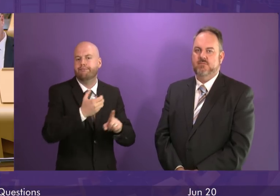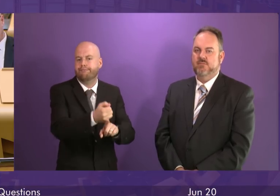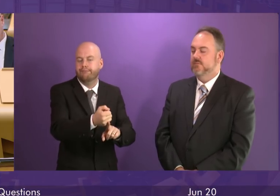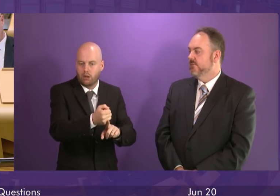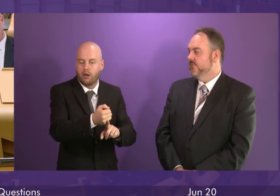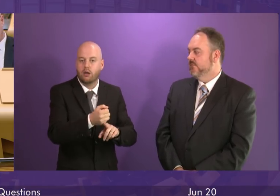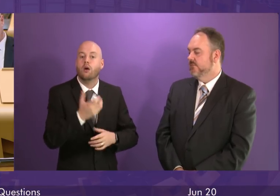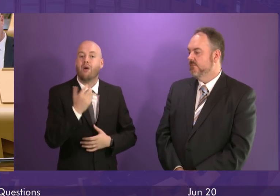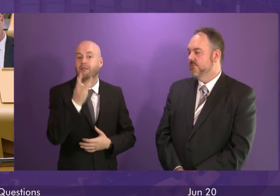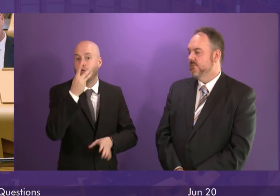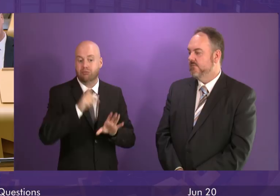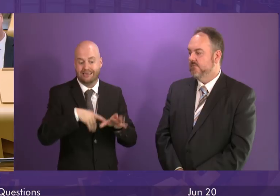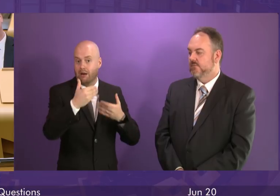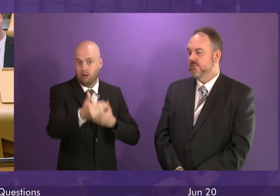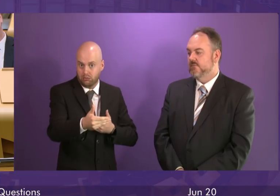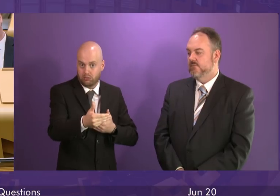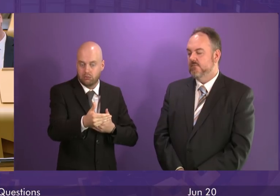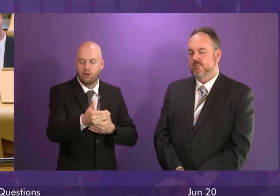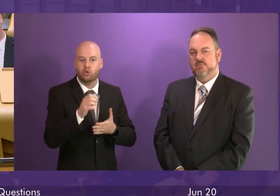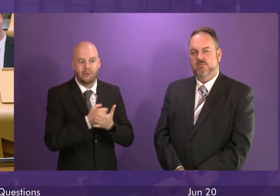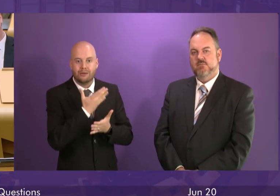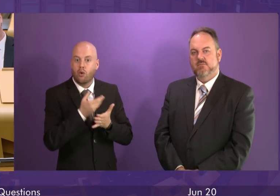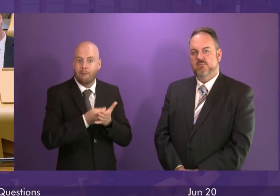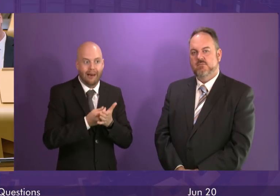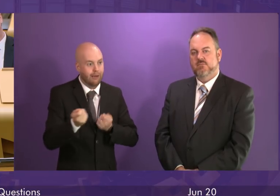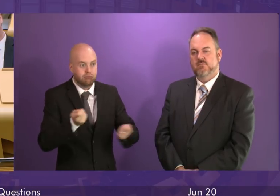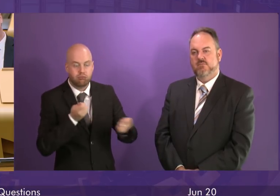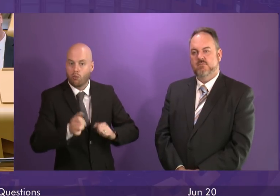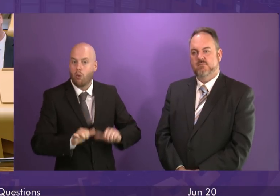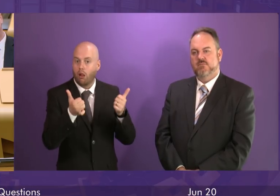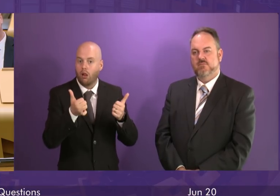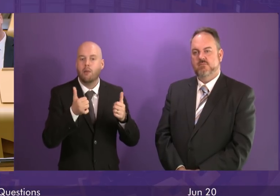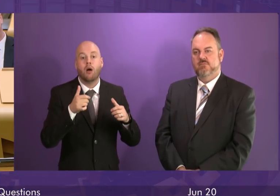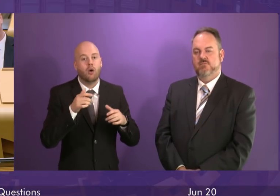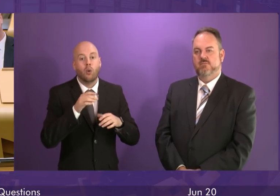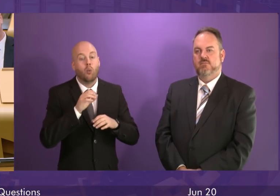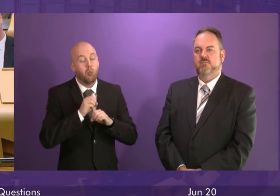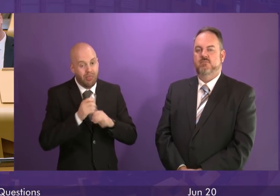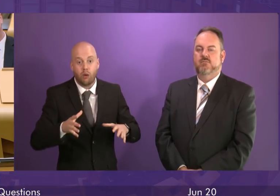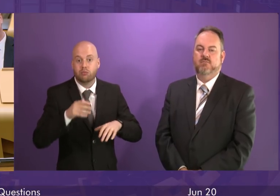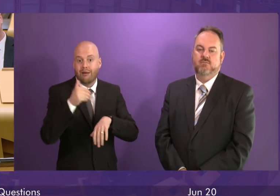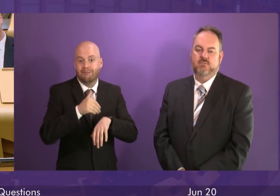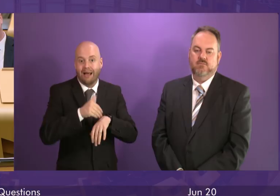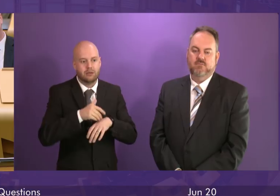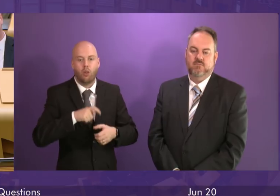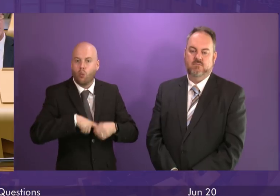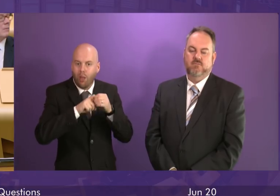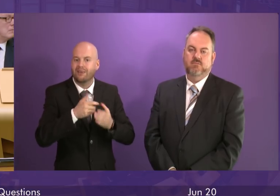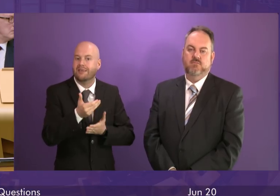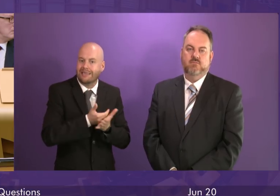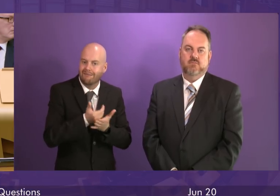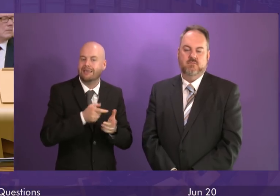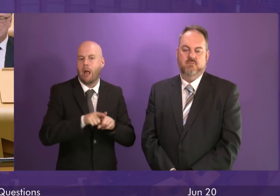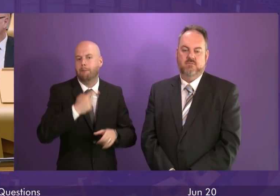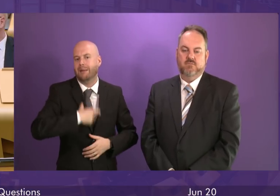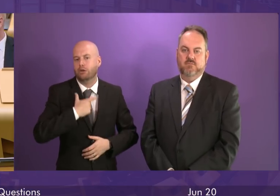they work towards a sustainable financial position, but also ensuring that there is no detrimental impact on the quality and safety of patient care. I know the Health Secretary